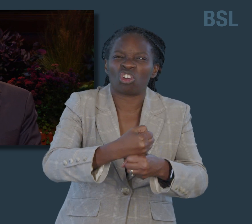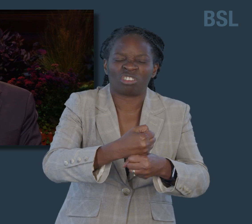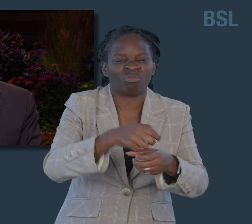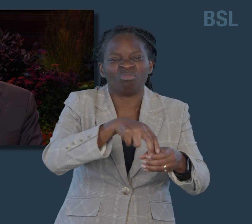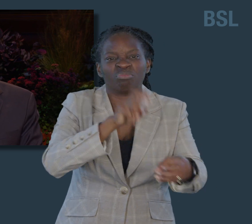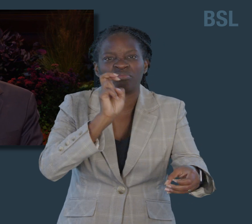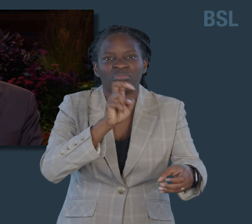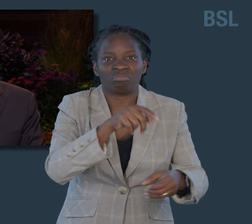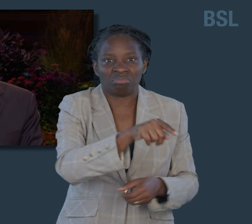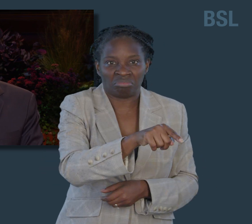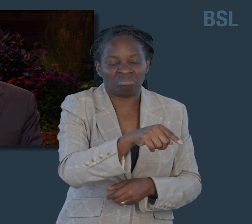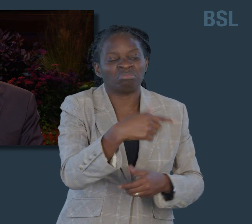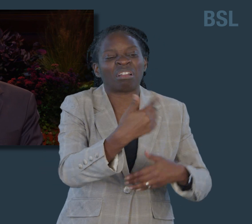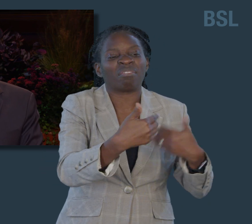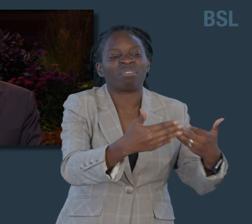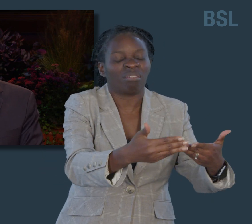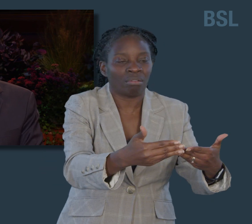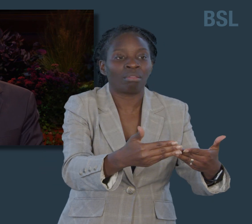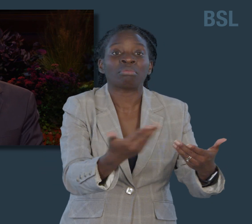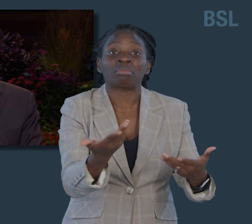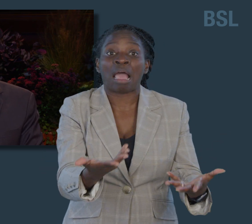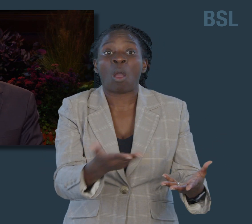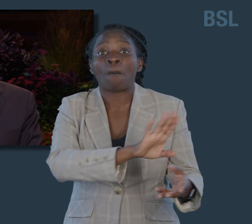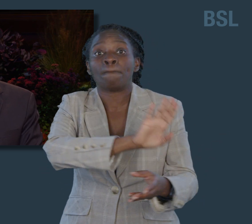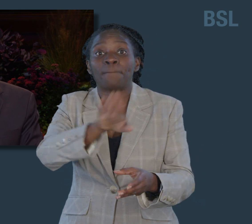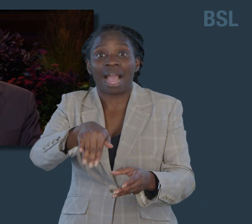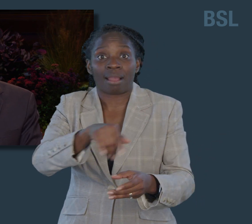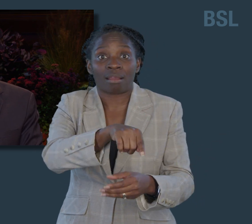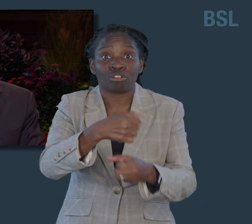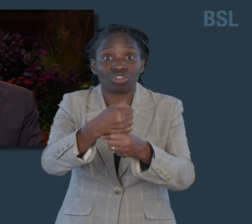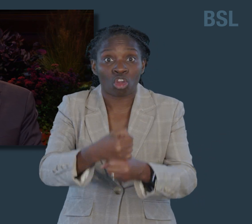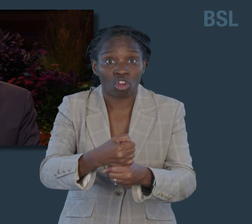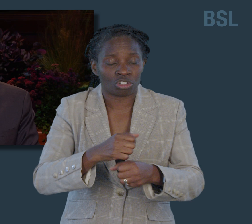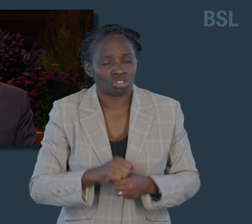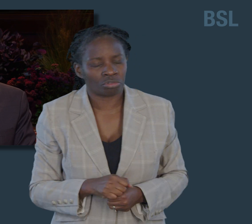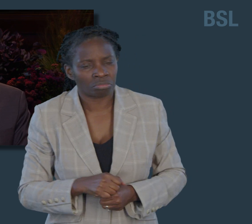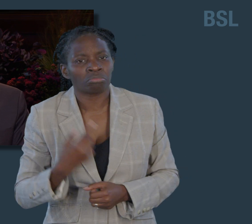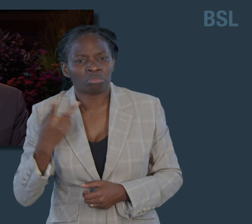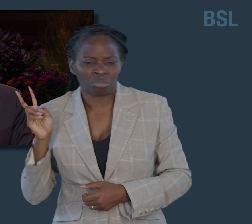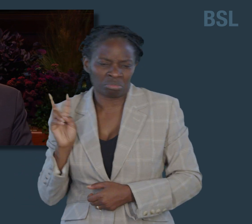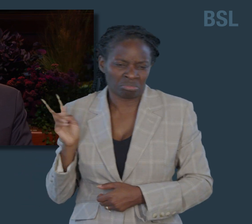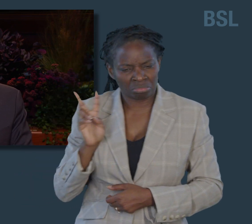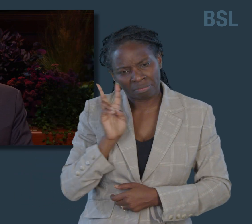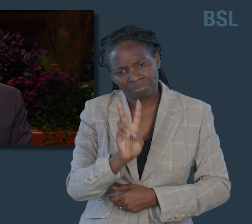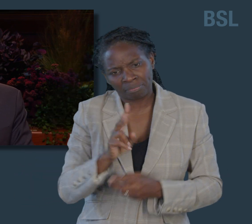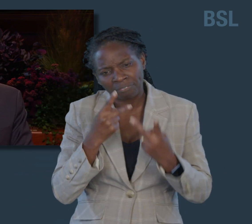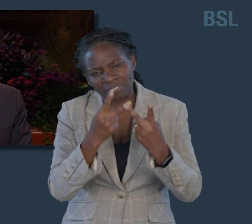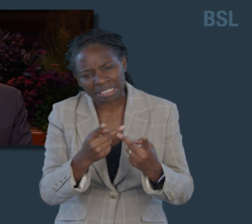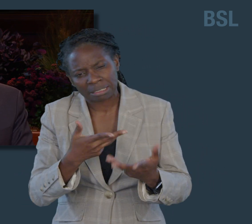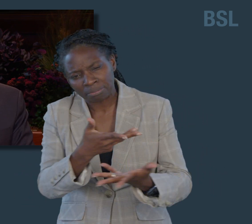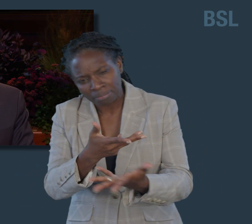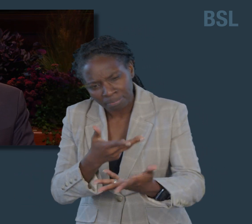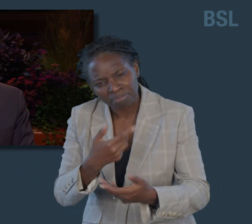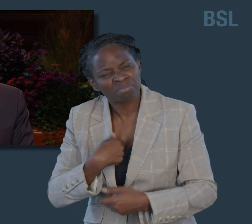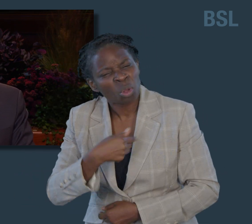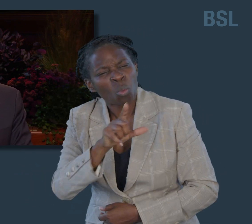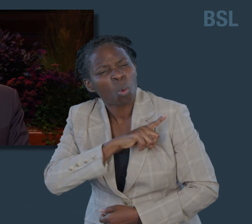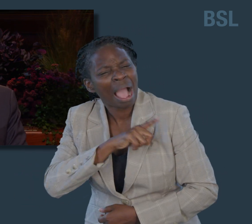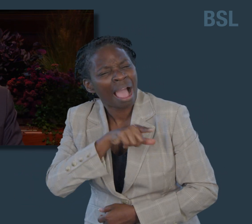paths, she had returned. During our visit, we asked her why she had come back. I had made a mess of my life, she